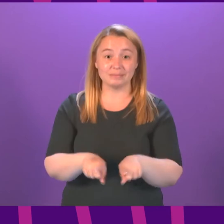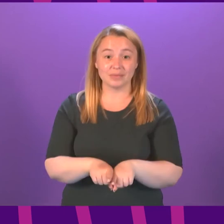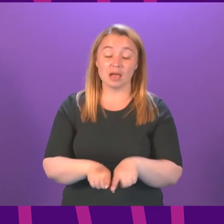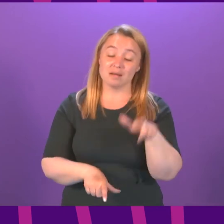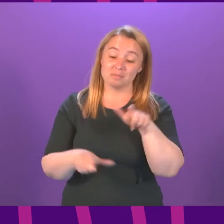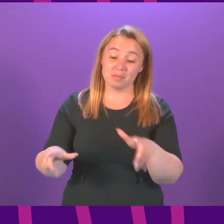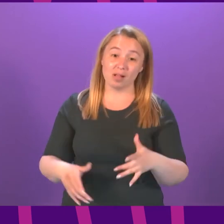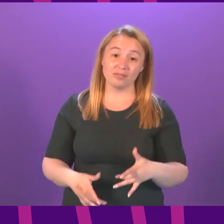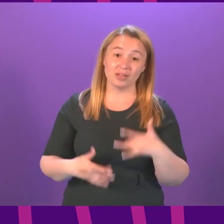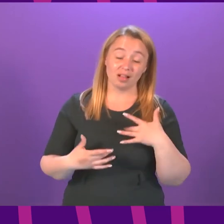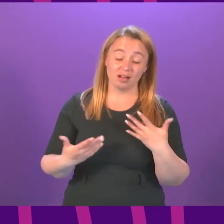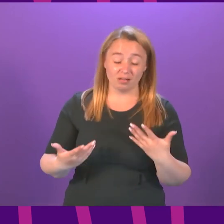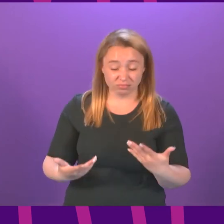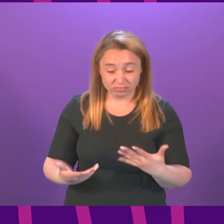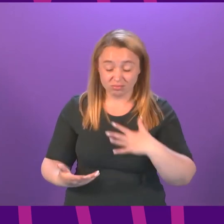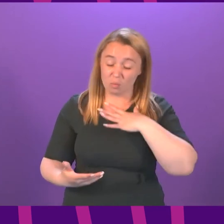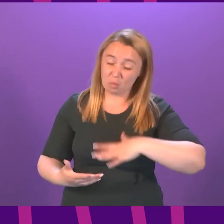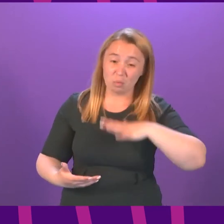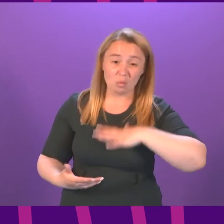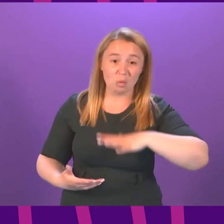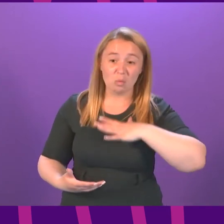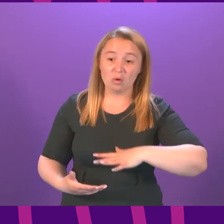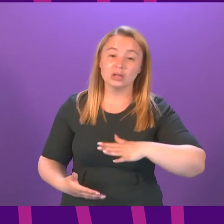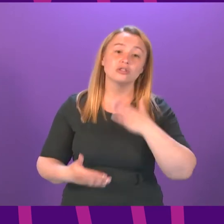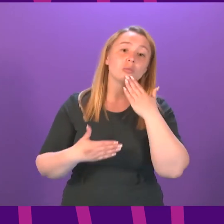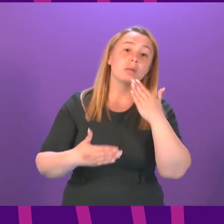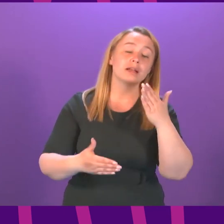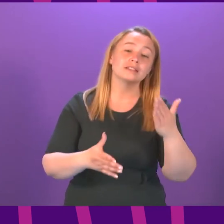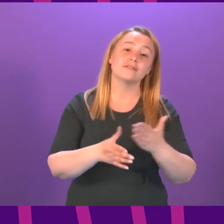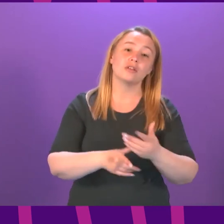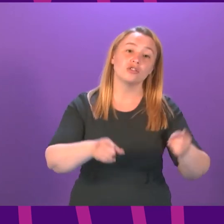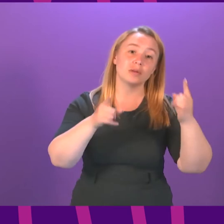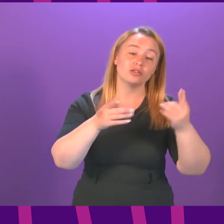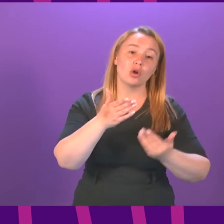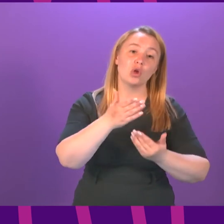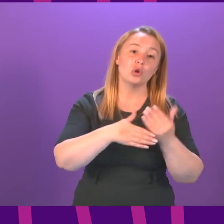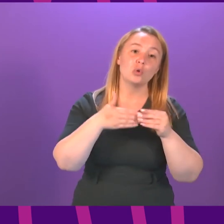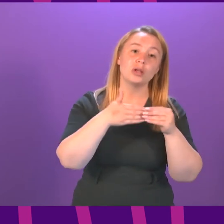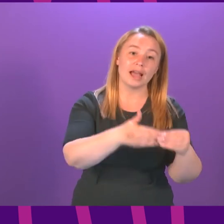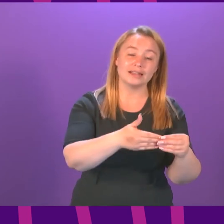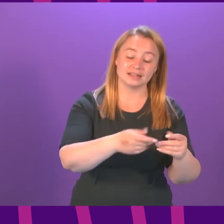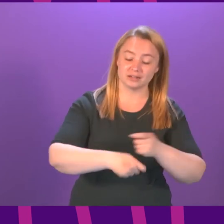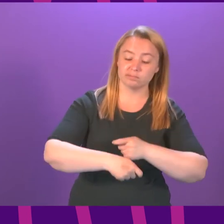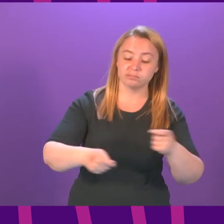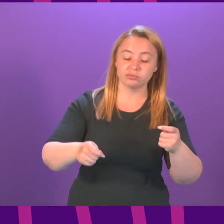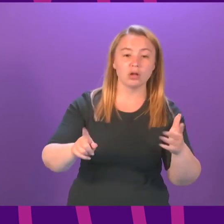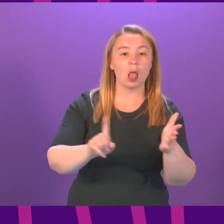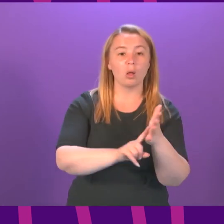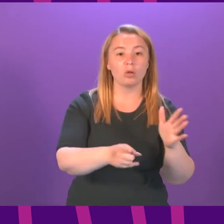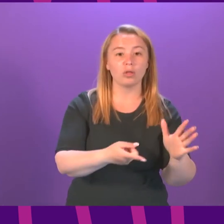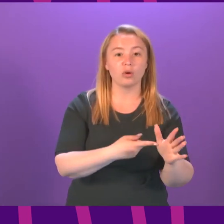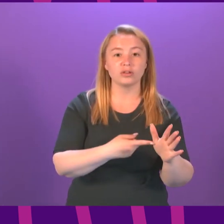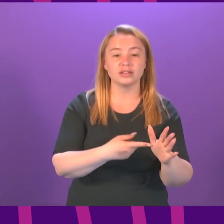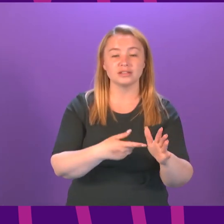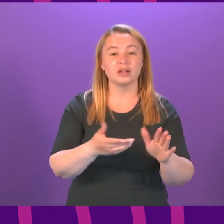desperate so will the government issue new guidance to give local authorities the clarity that they need to get